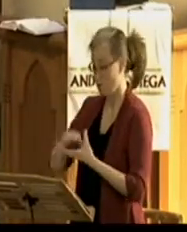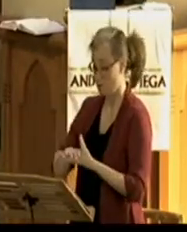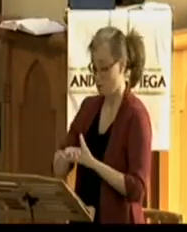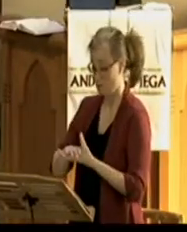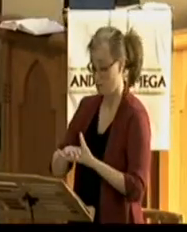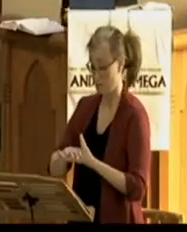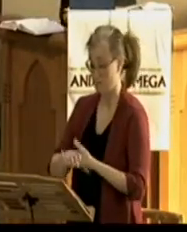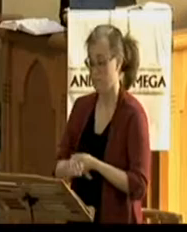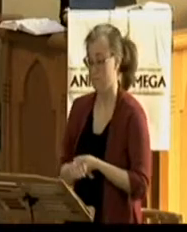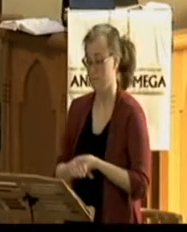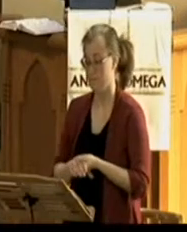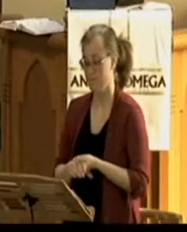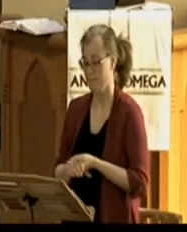the basis of our faith.